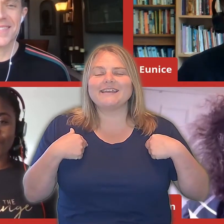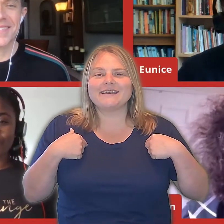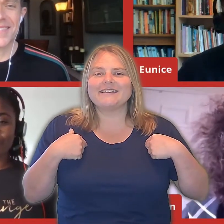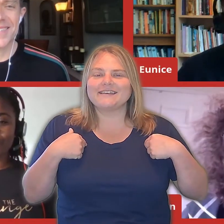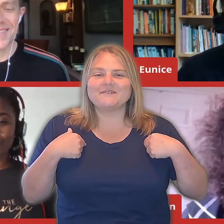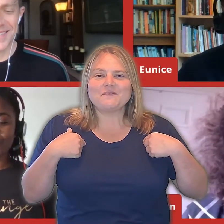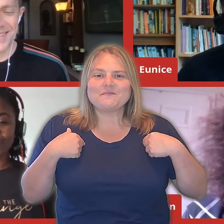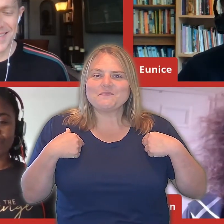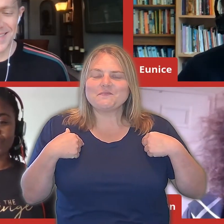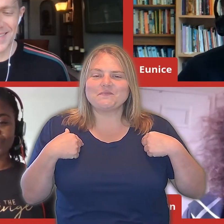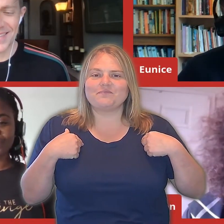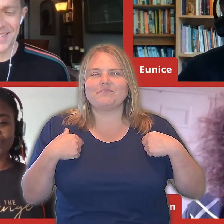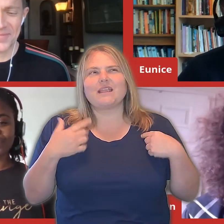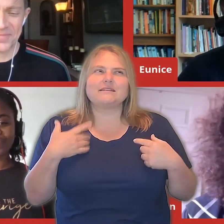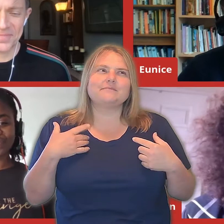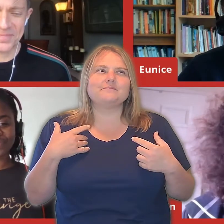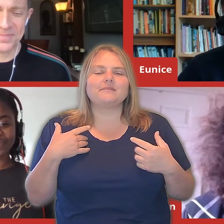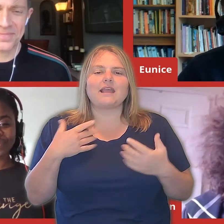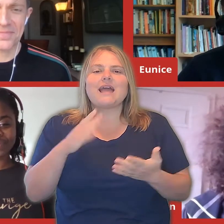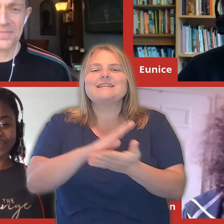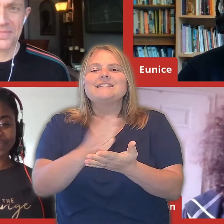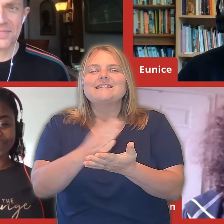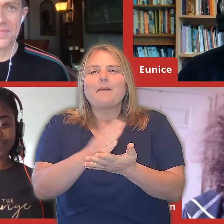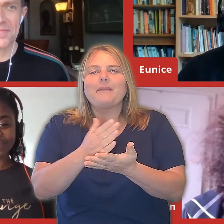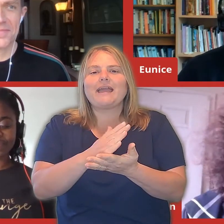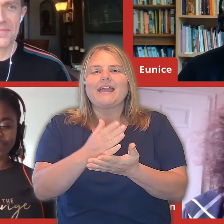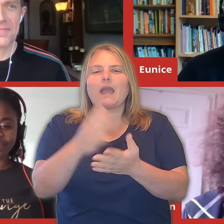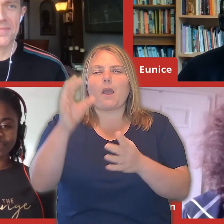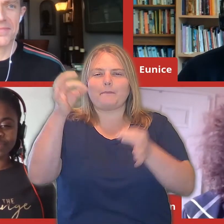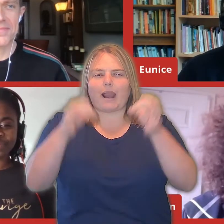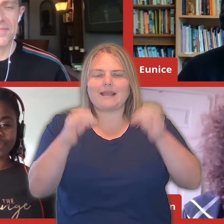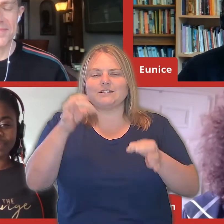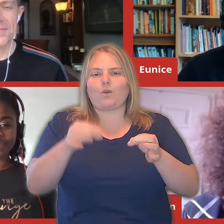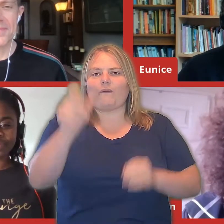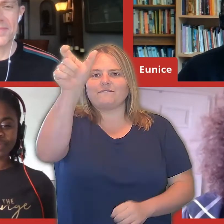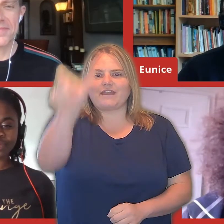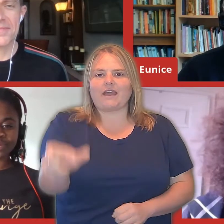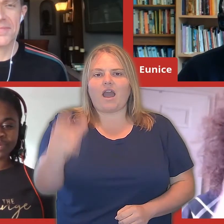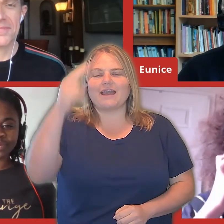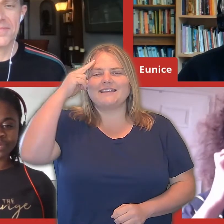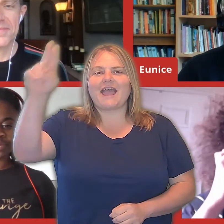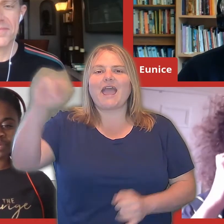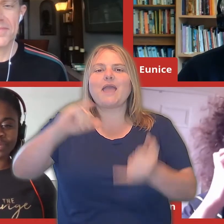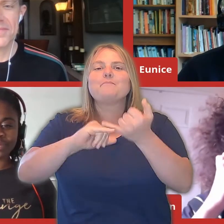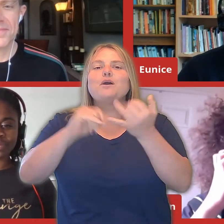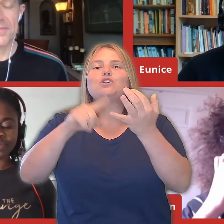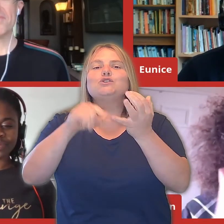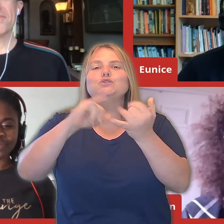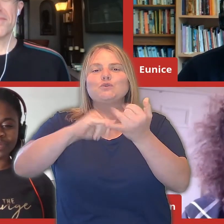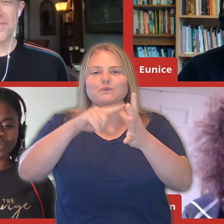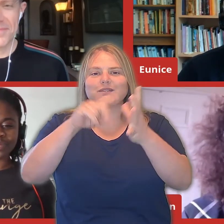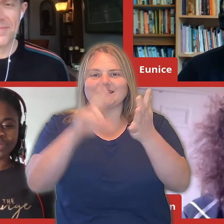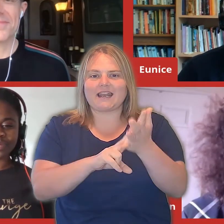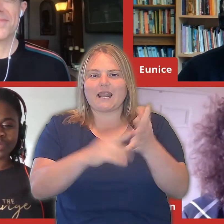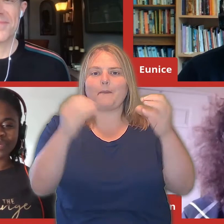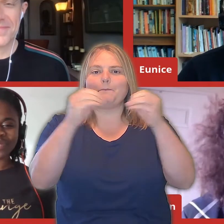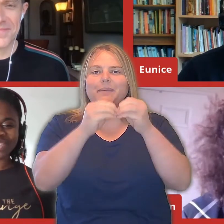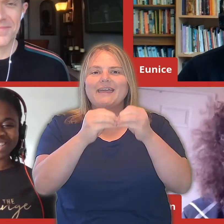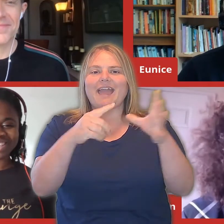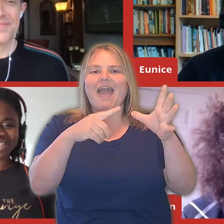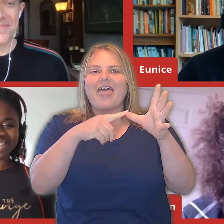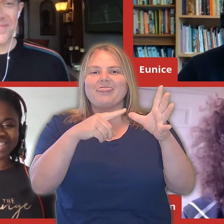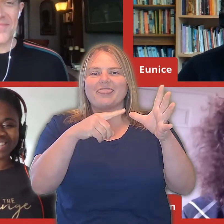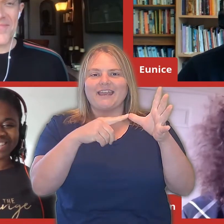Well, for me, it's a semi-political figure. Her name is Susan B. Anthony from the great state of